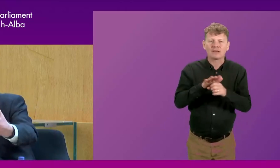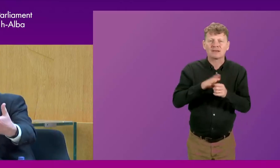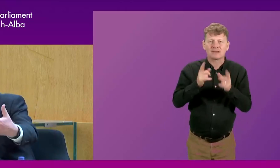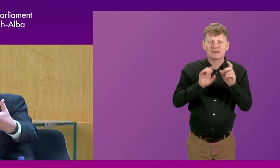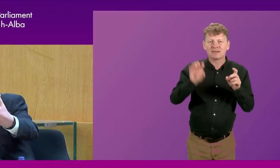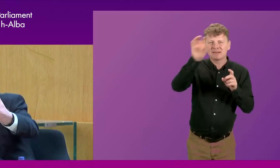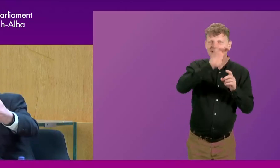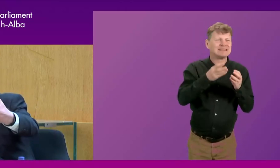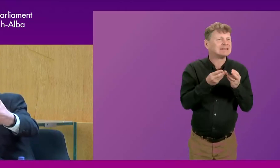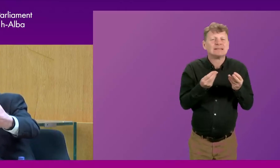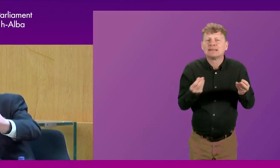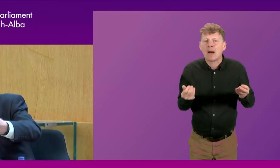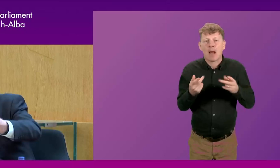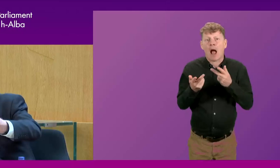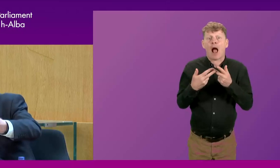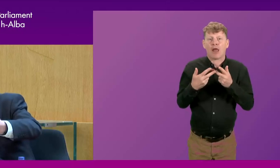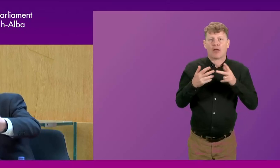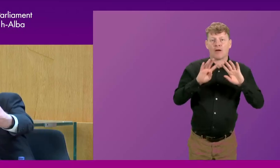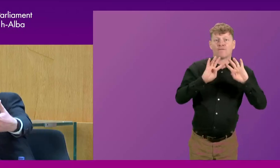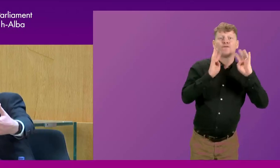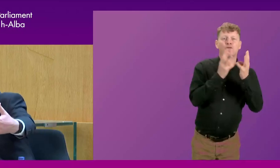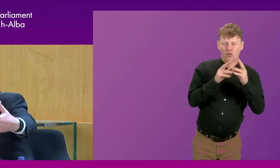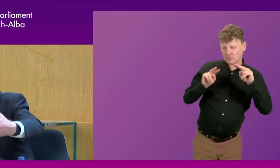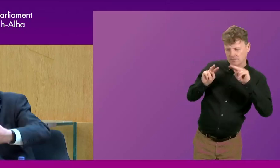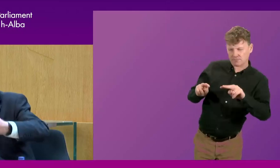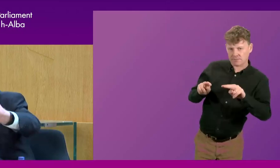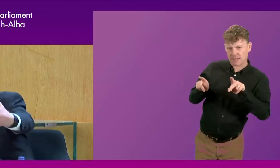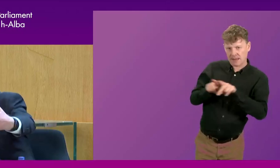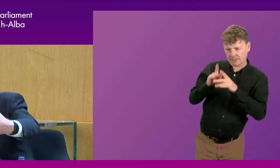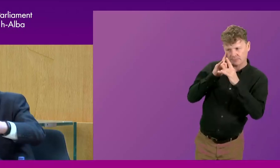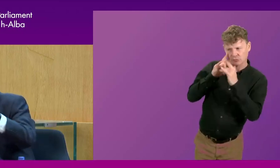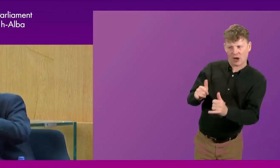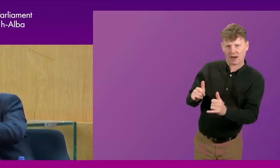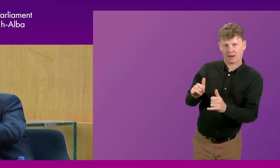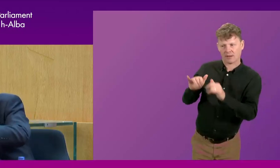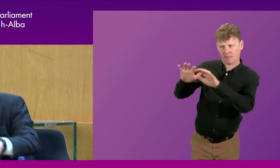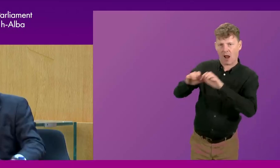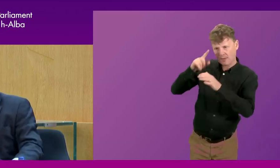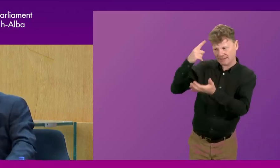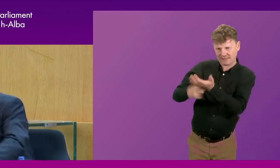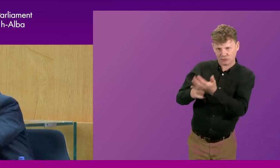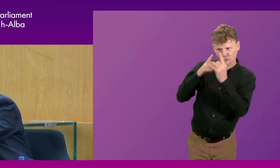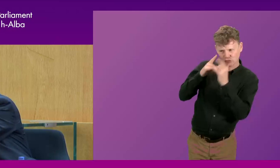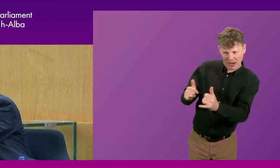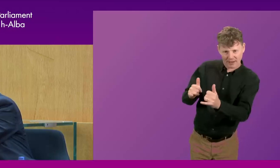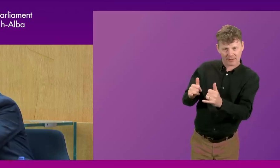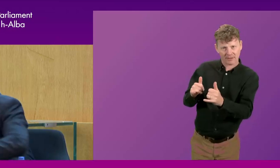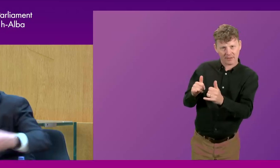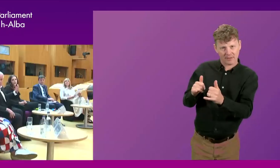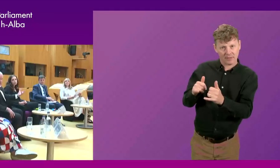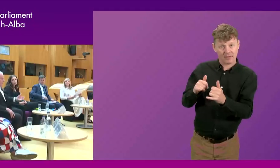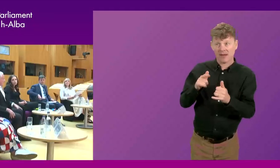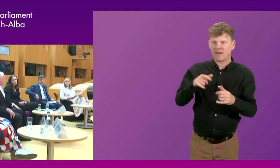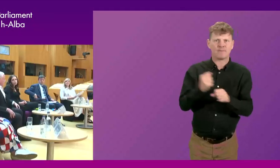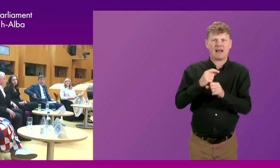some kind of forum that operates as a sounding board, a check on the decisions that are being made in here. So if they are being made at